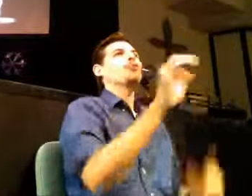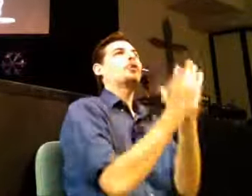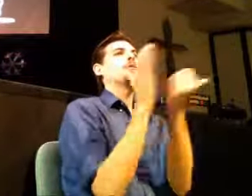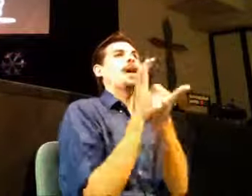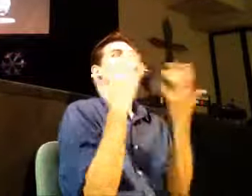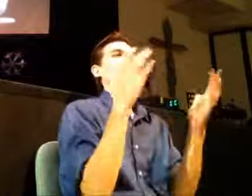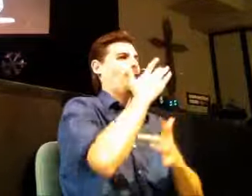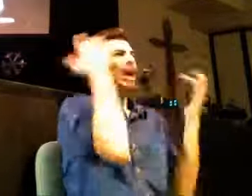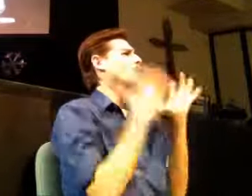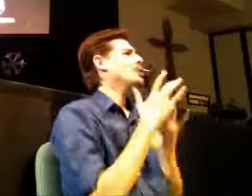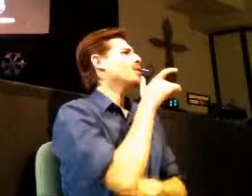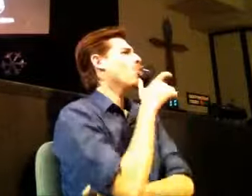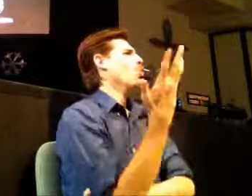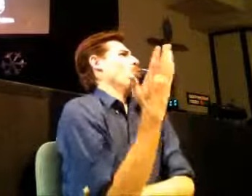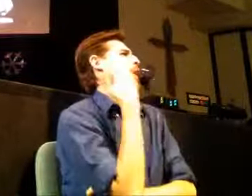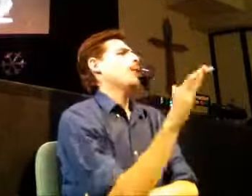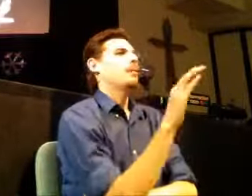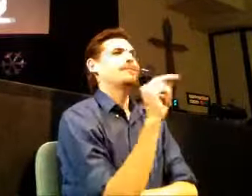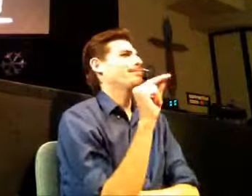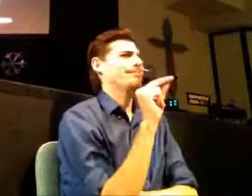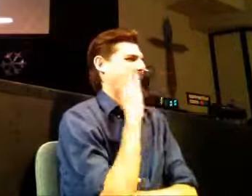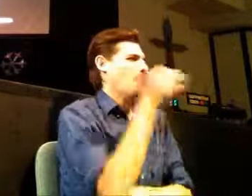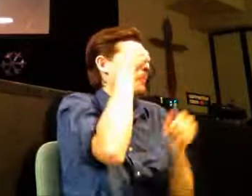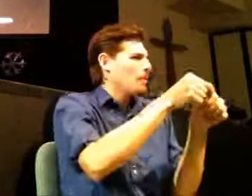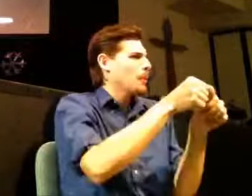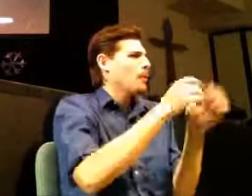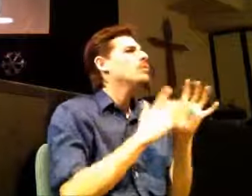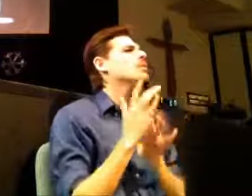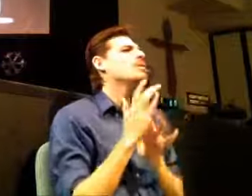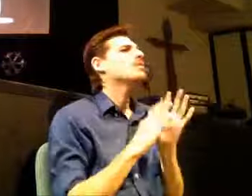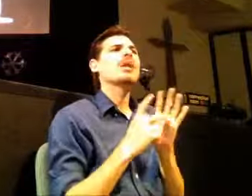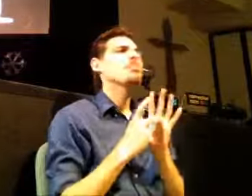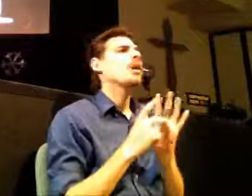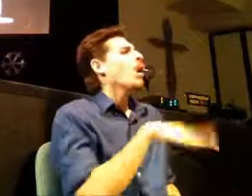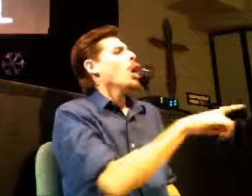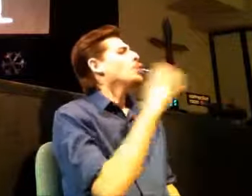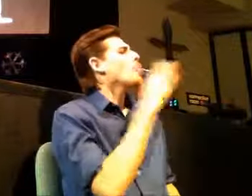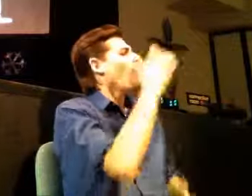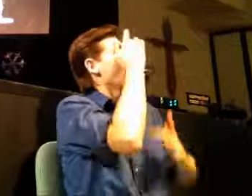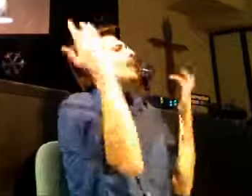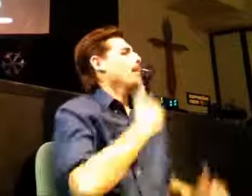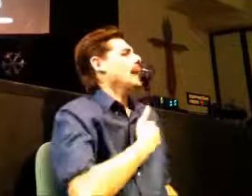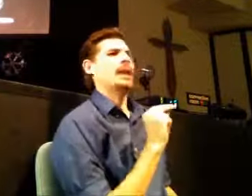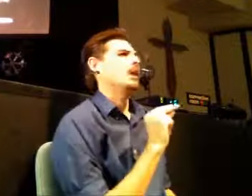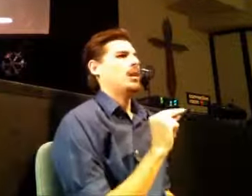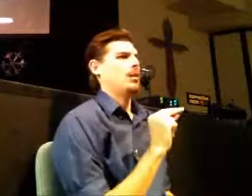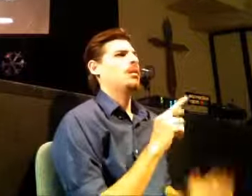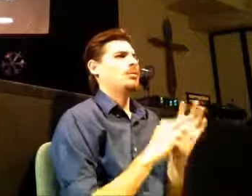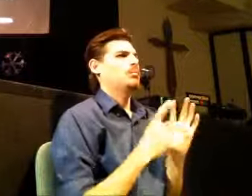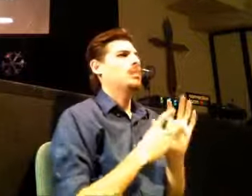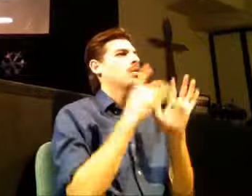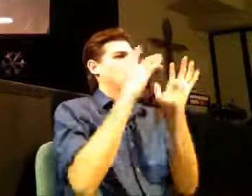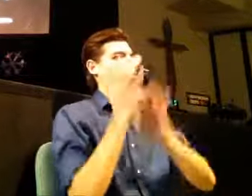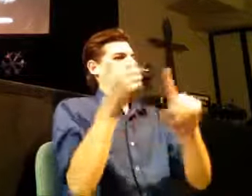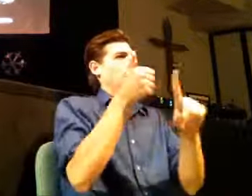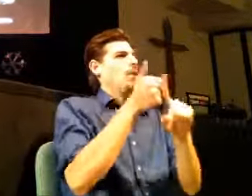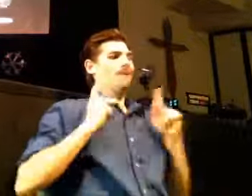driving at and somehow he's going to flip their minds in some way I think what Jesus is getting at is he knows that he is leaving in physical form